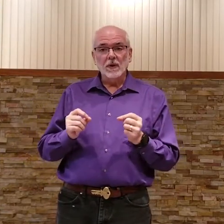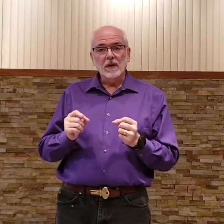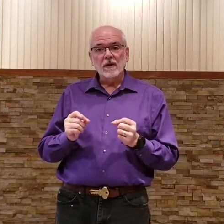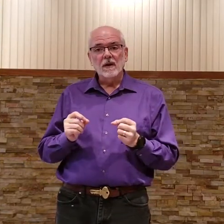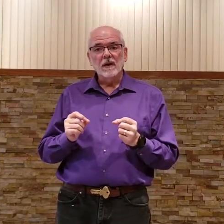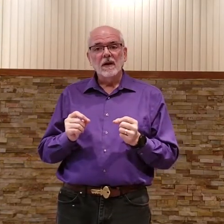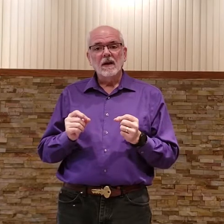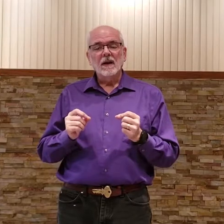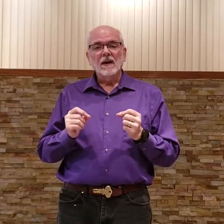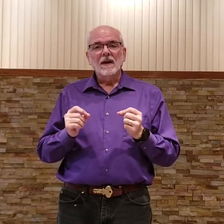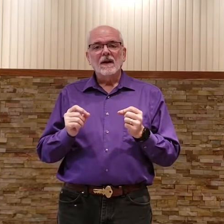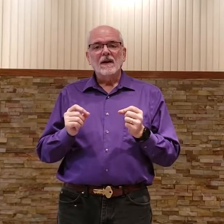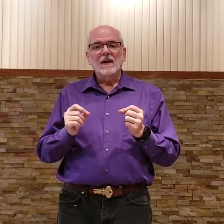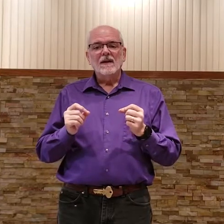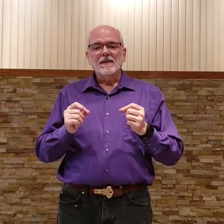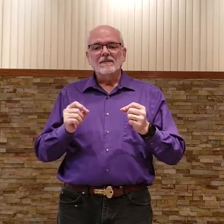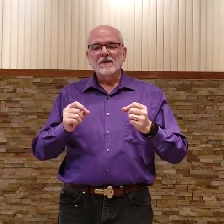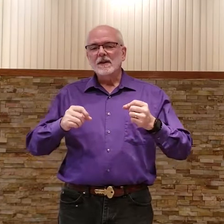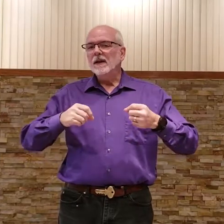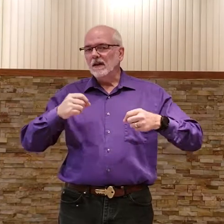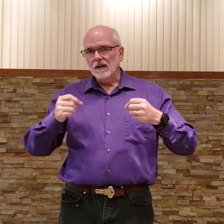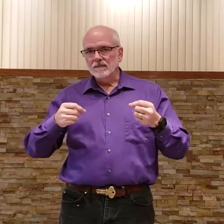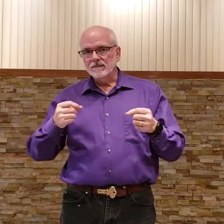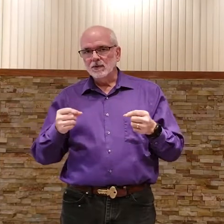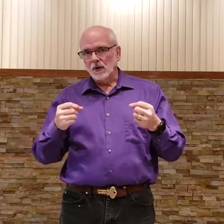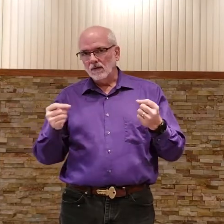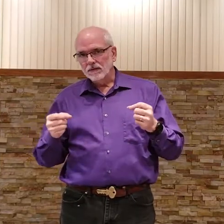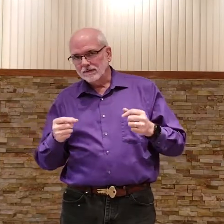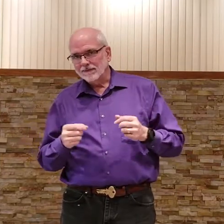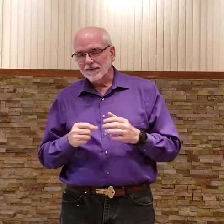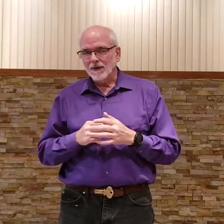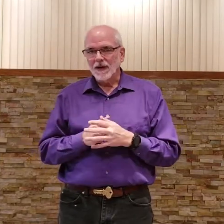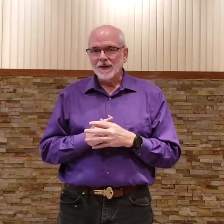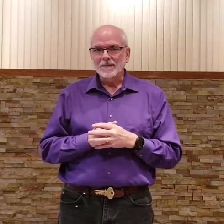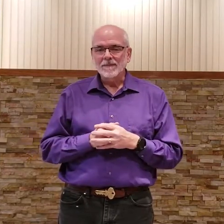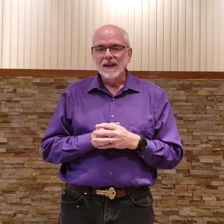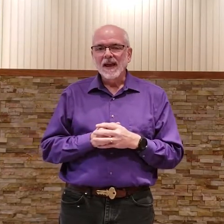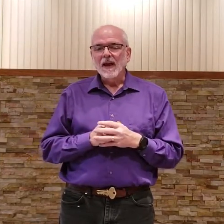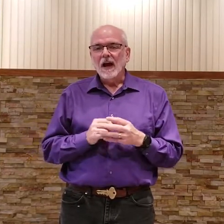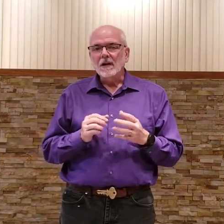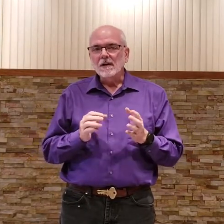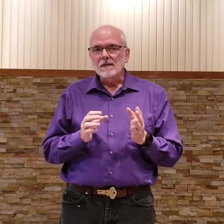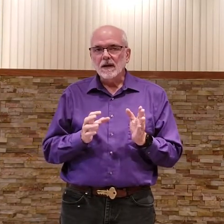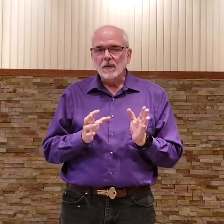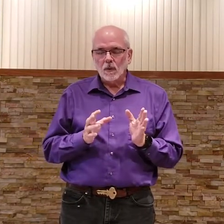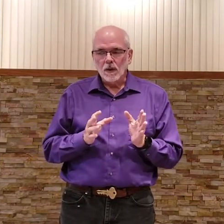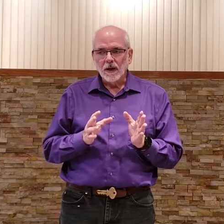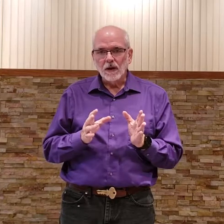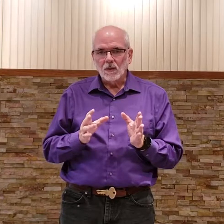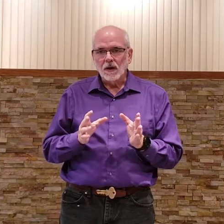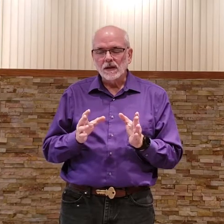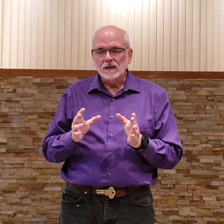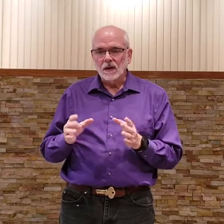it singing it, sort of, all right? I'm going to sing it really, really slow.